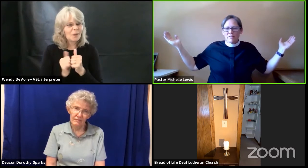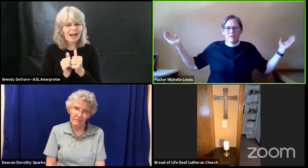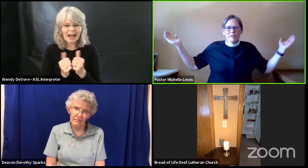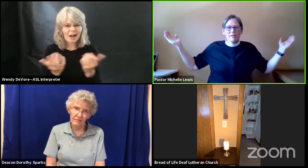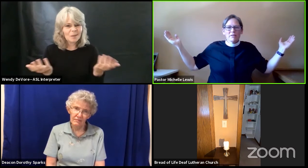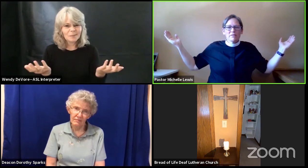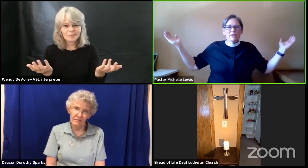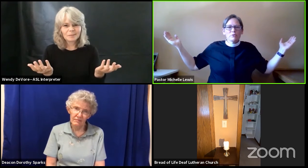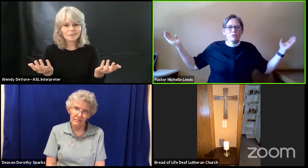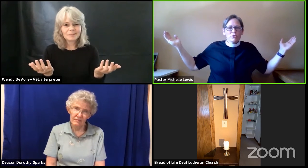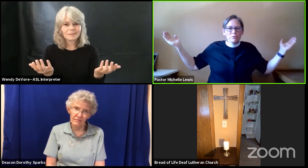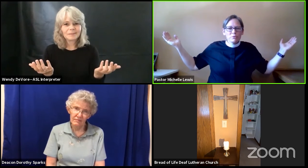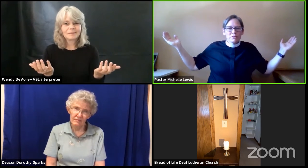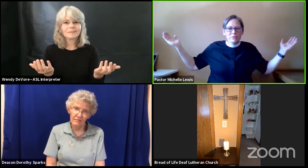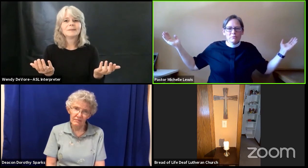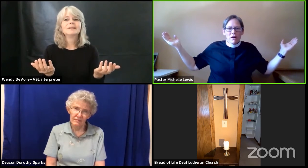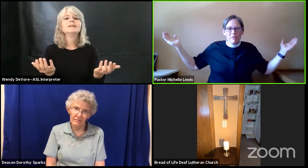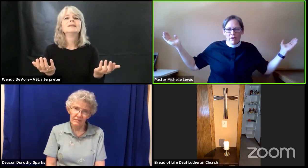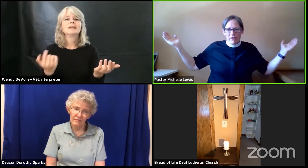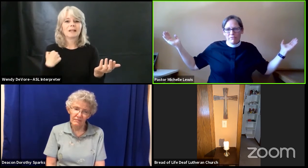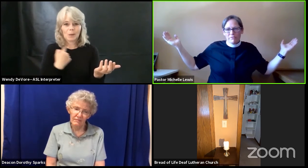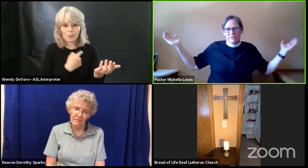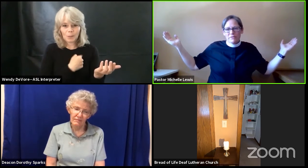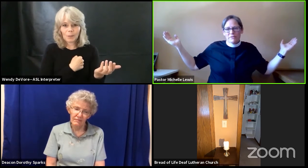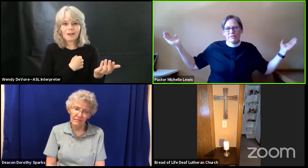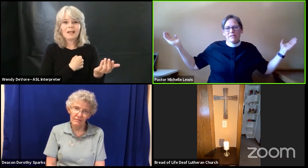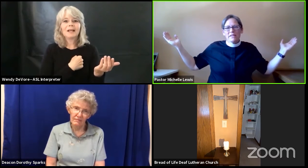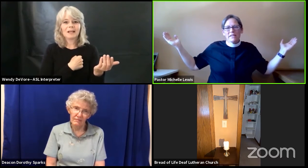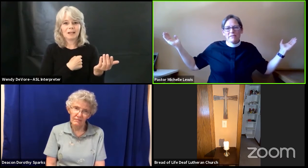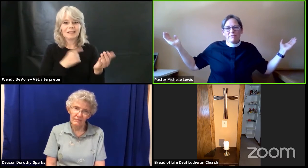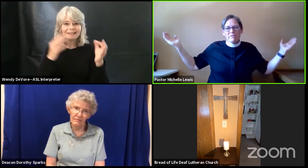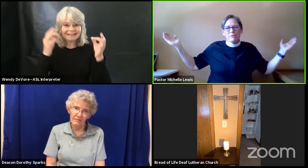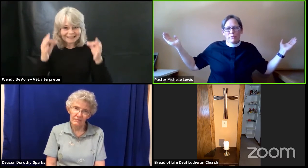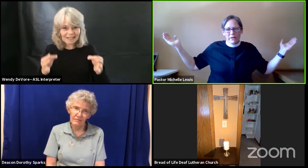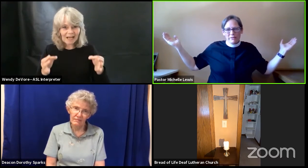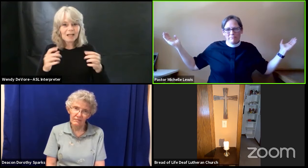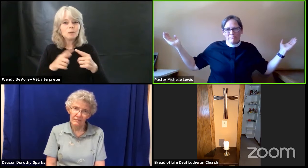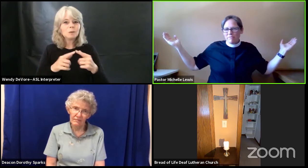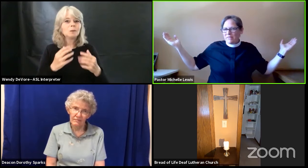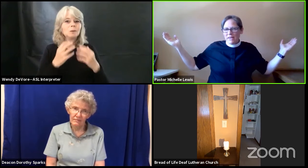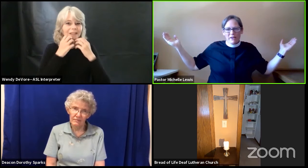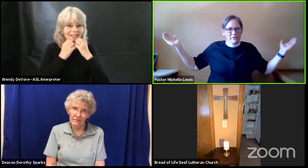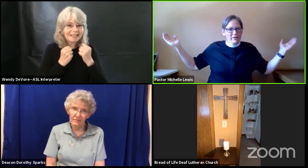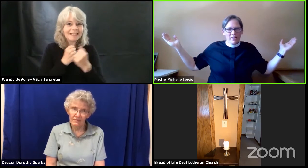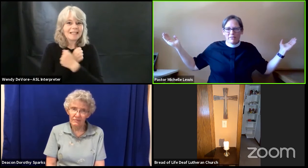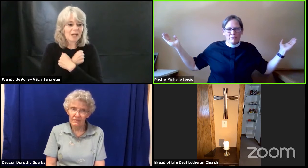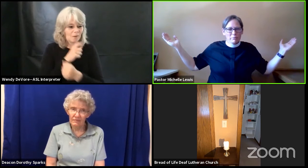that you choose to love others even when they are not lovable